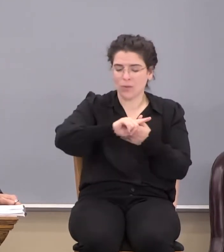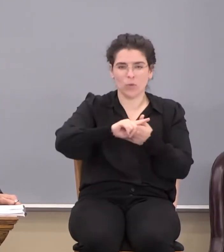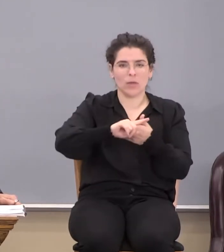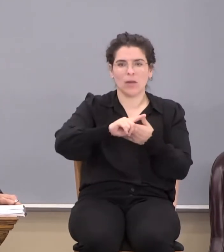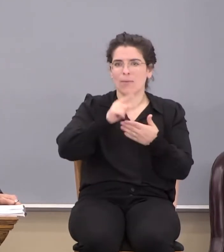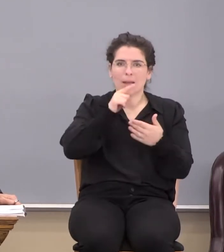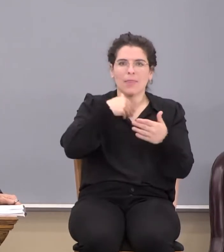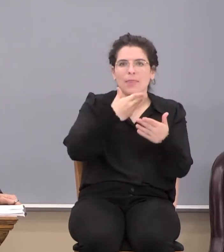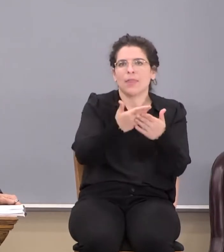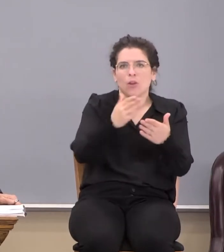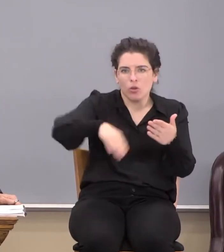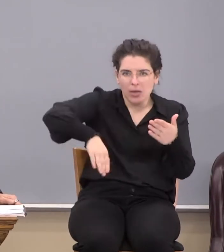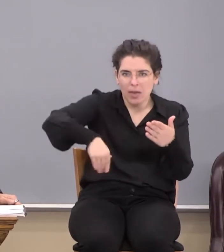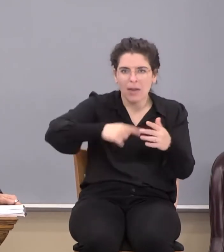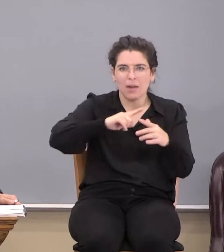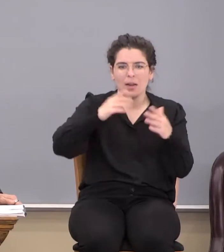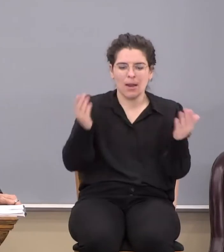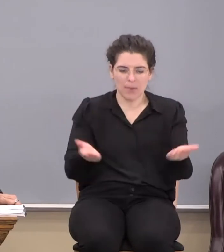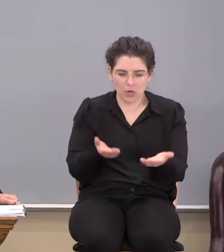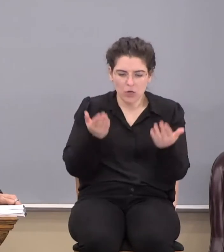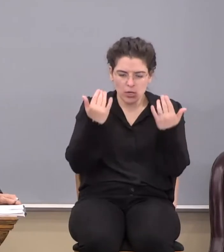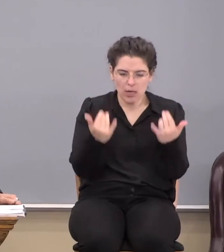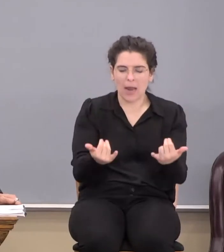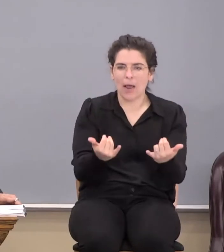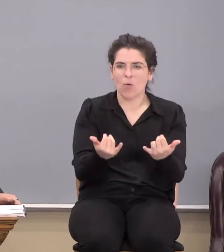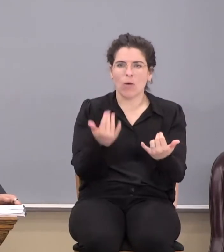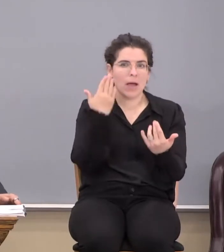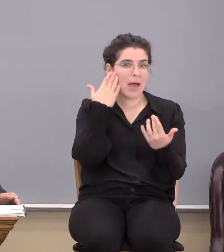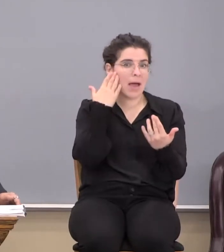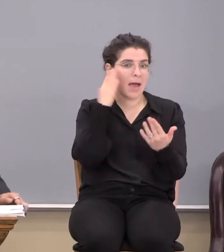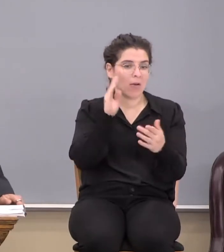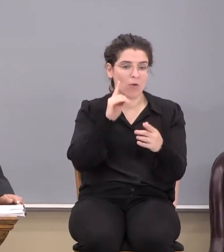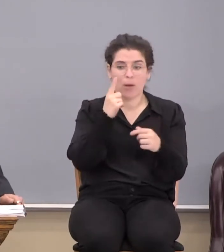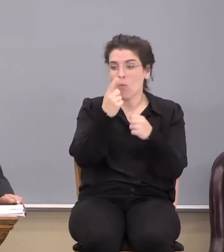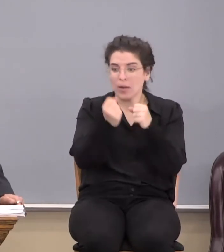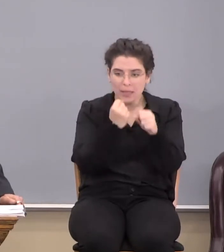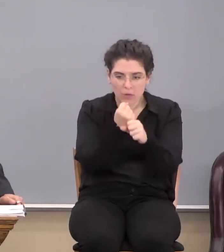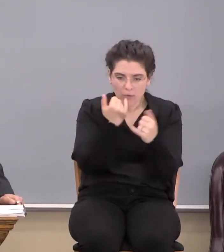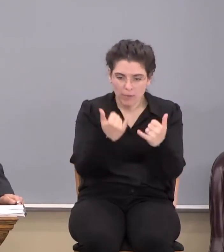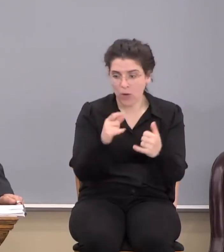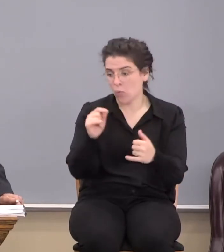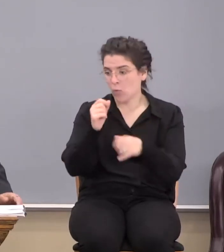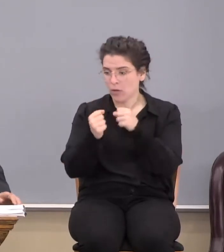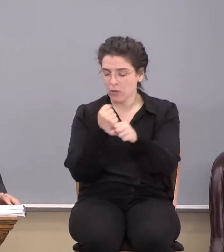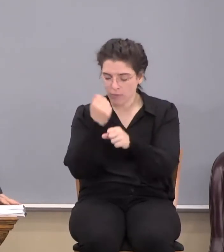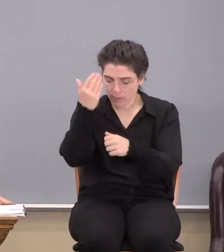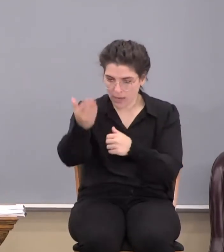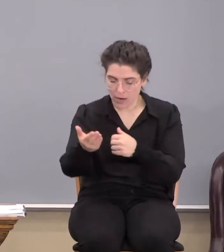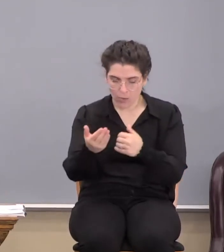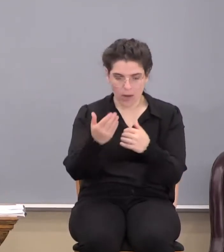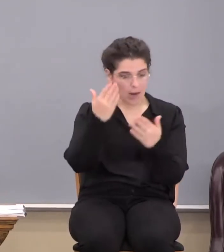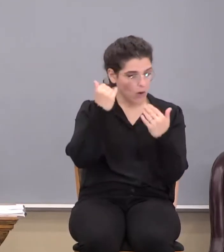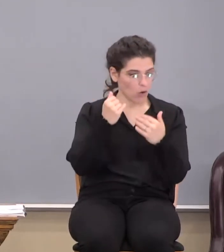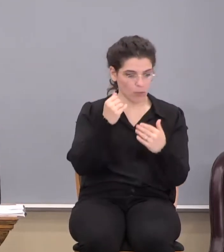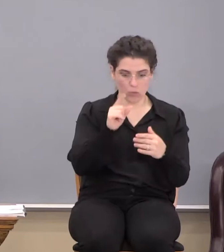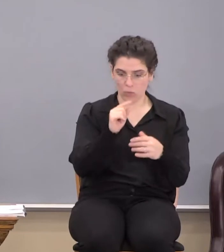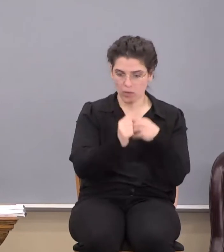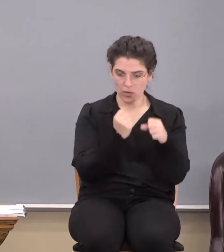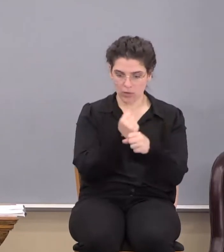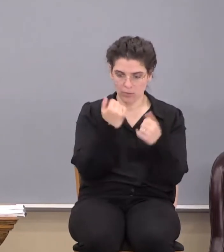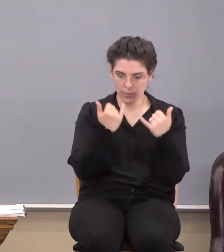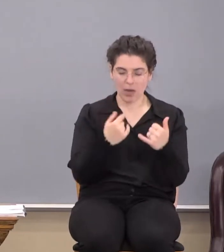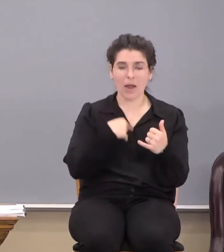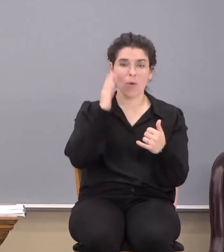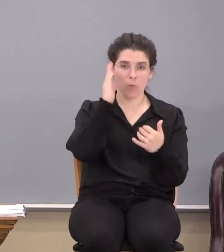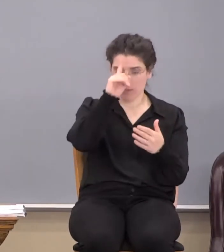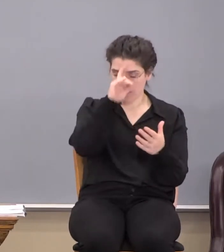I'm not there yet. I'm here now. I don't know about a year from now. I don't know about 20 years from now. I hope 20 years from now I'll believe, Lord. But, you know, Lord,